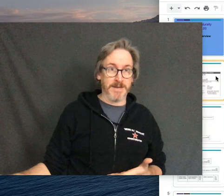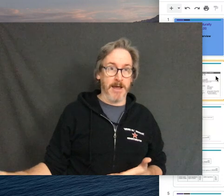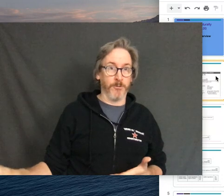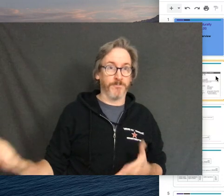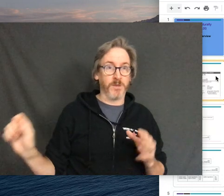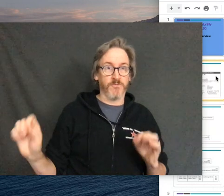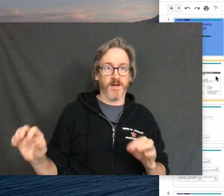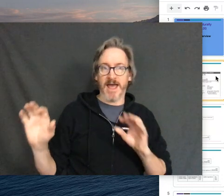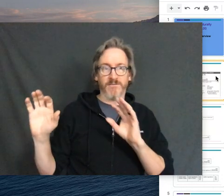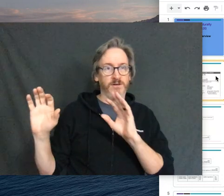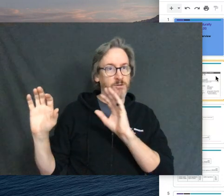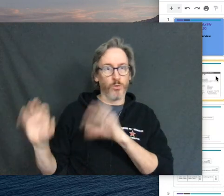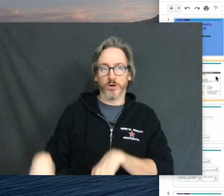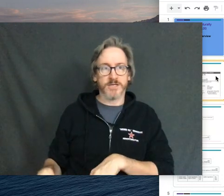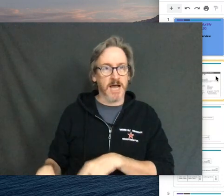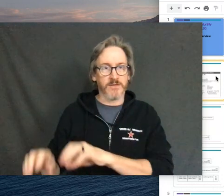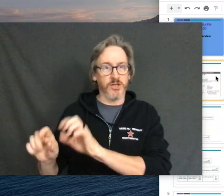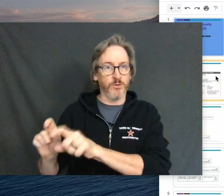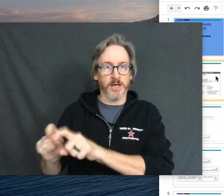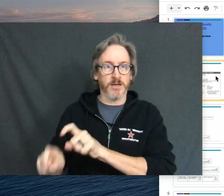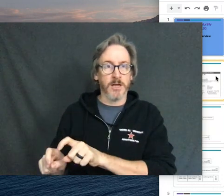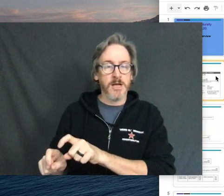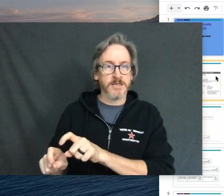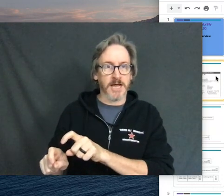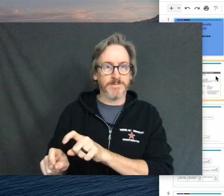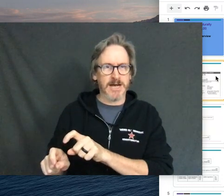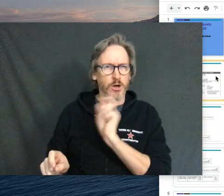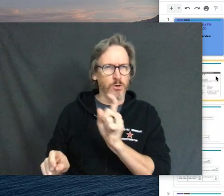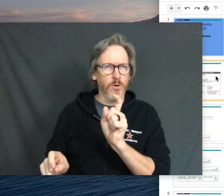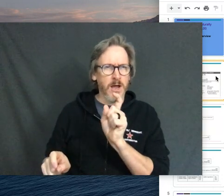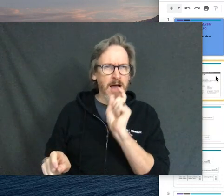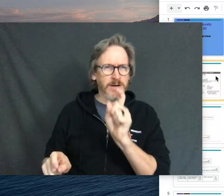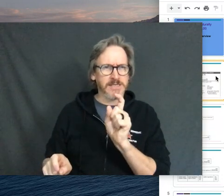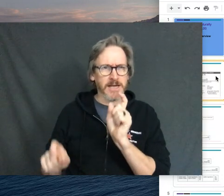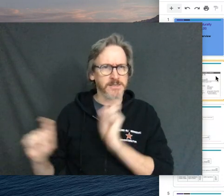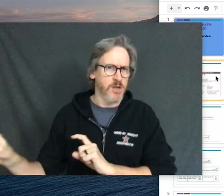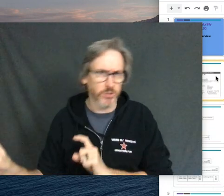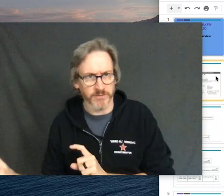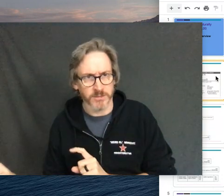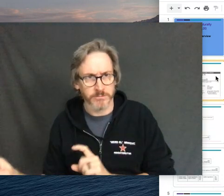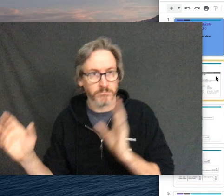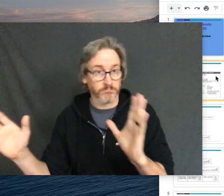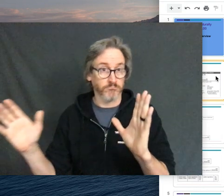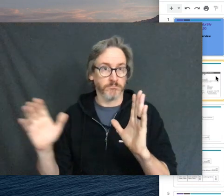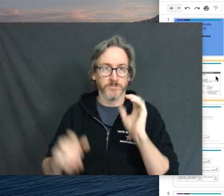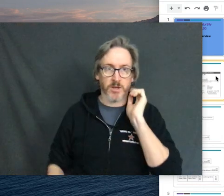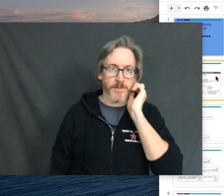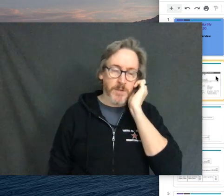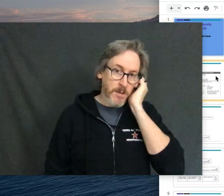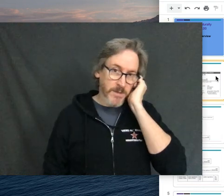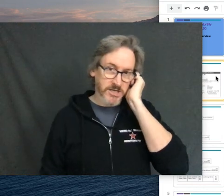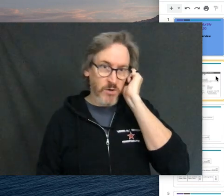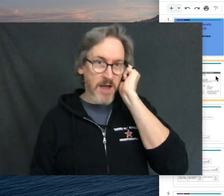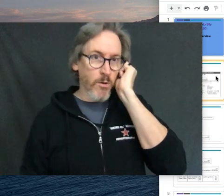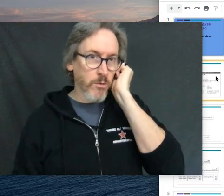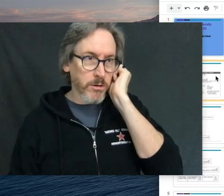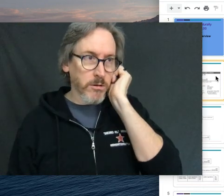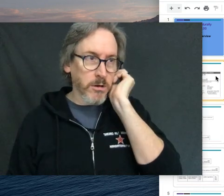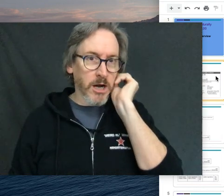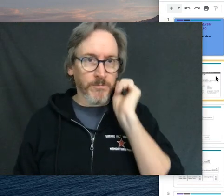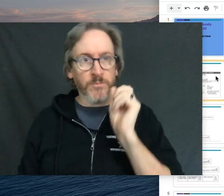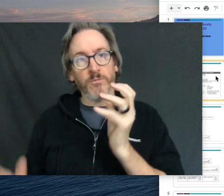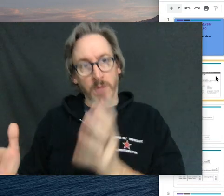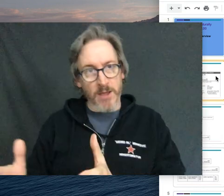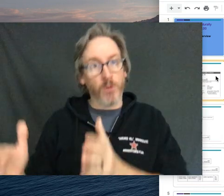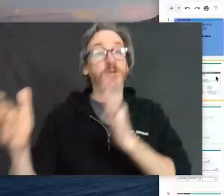jot them down. Have a Word doc that you can type down, oh, how would I sign snow shovel? Okay. Because I won't,